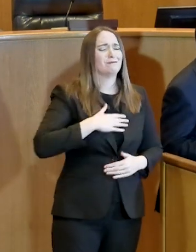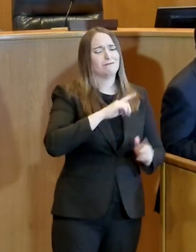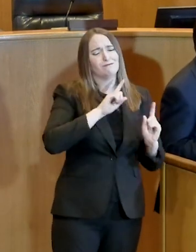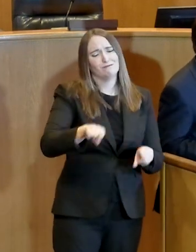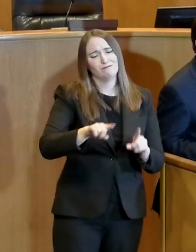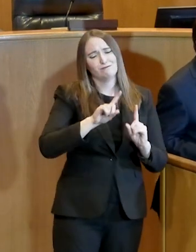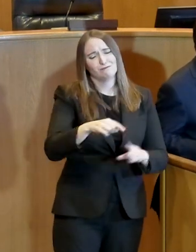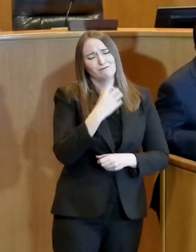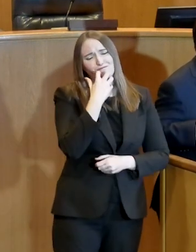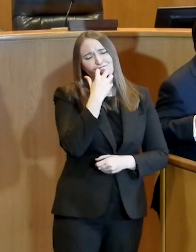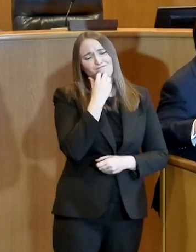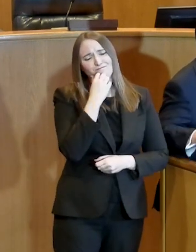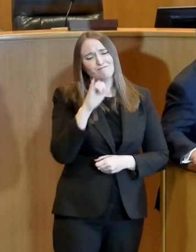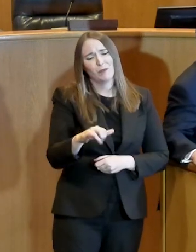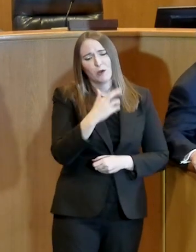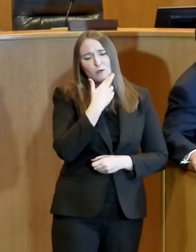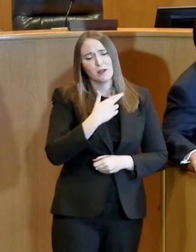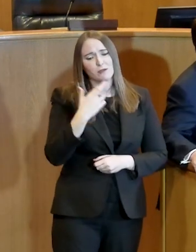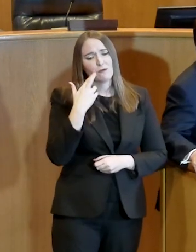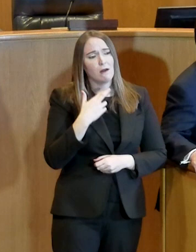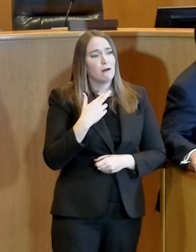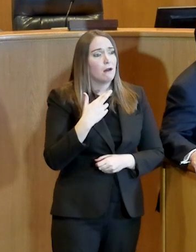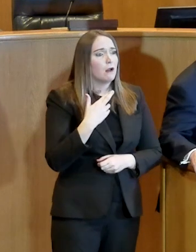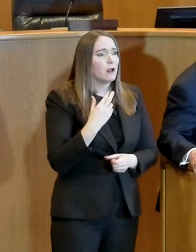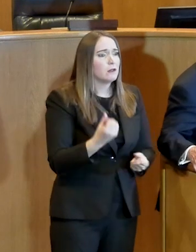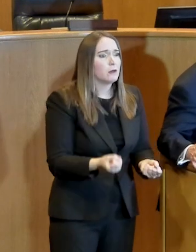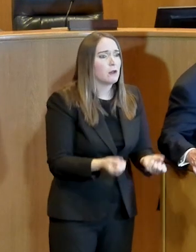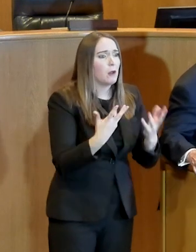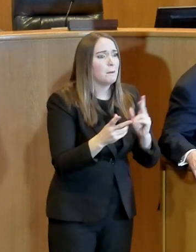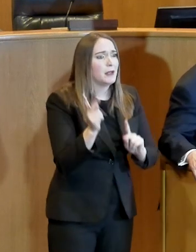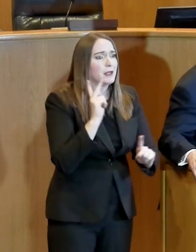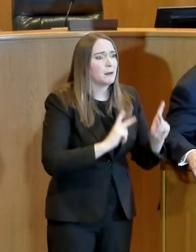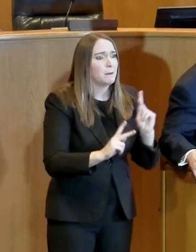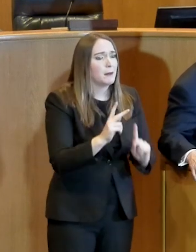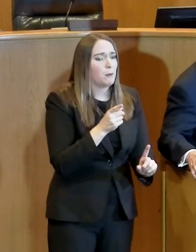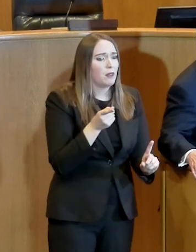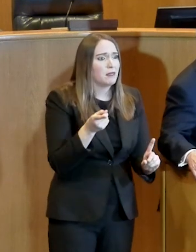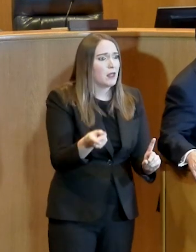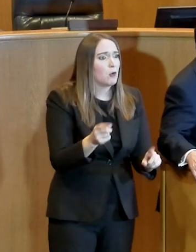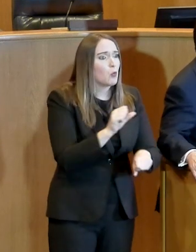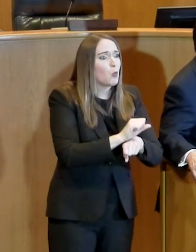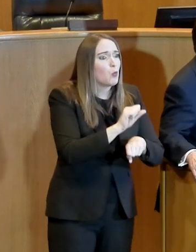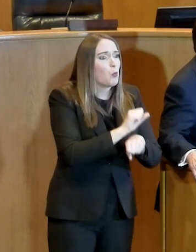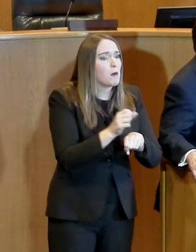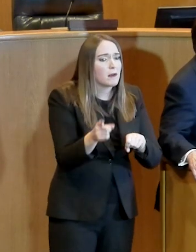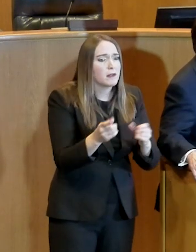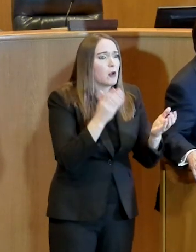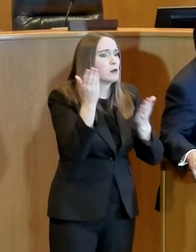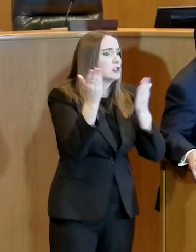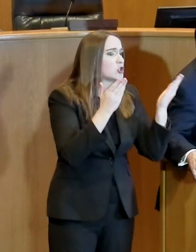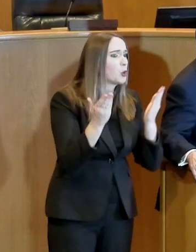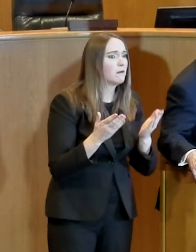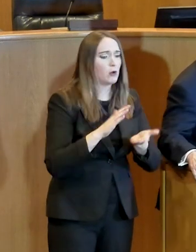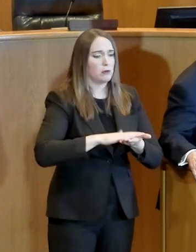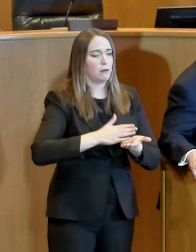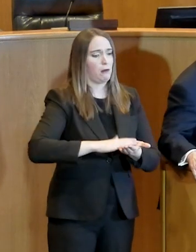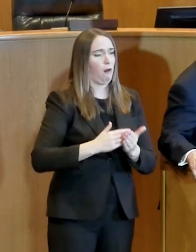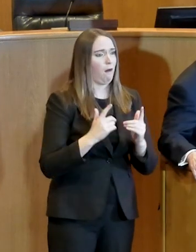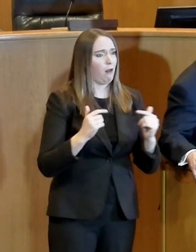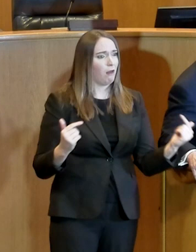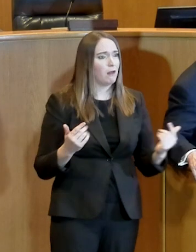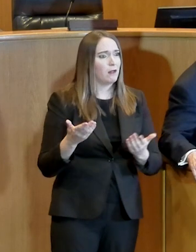the jobs and so forth there that are at stake here in the future. Last night,